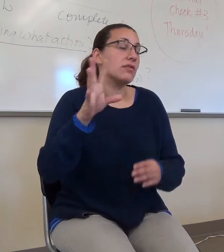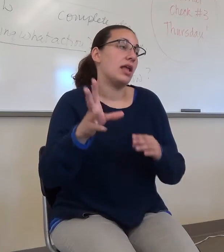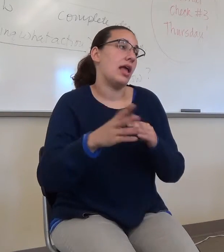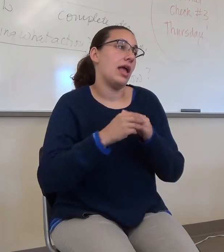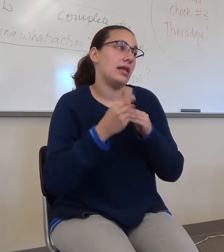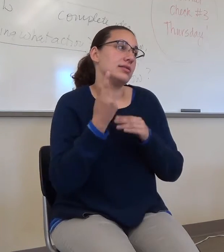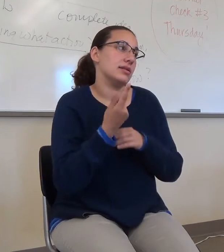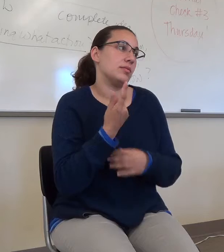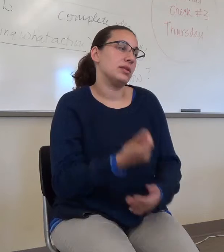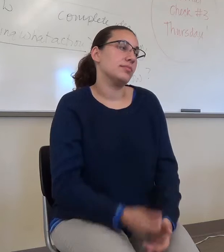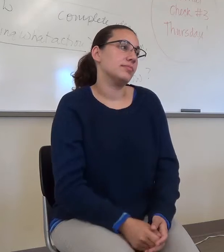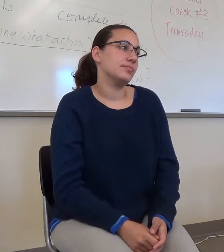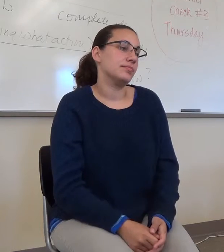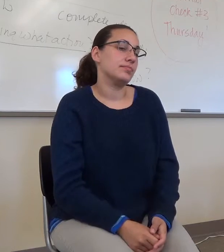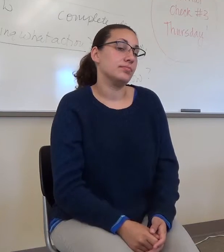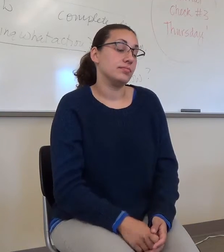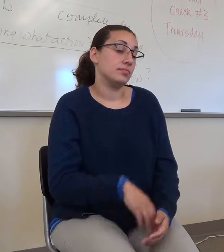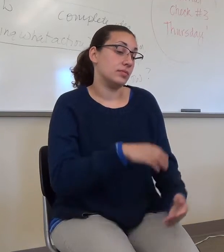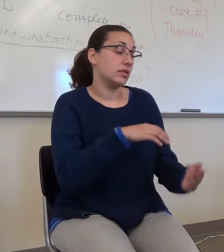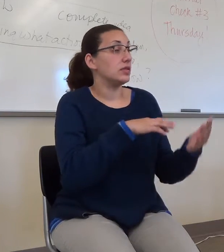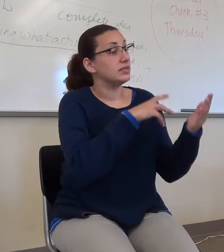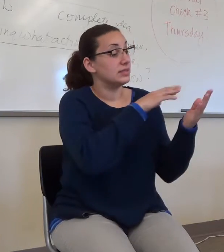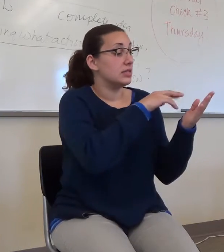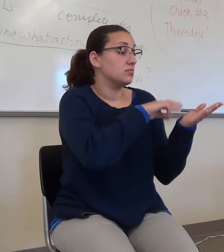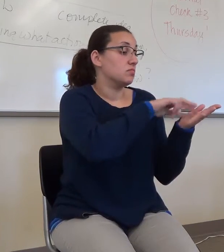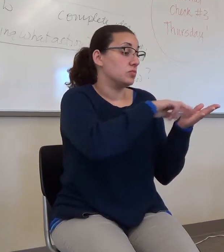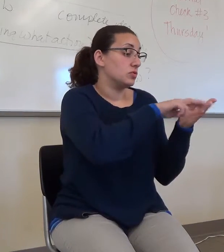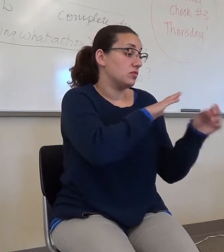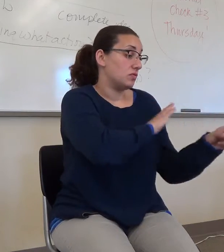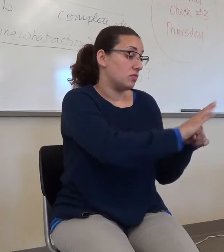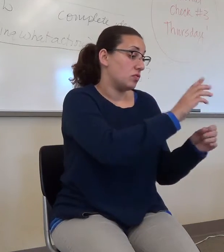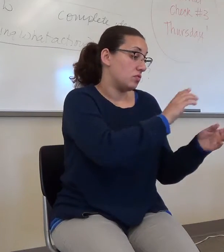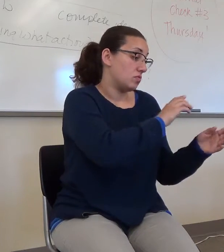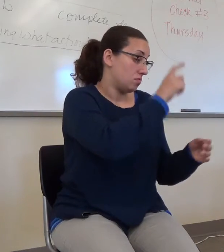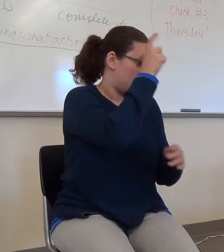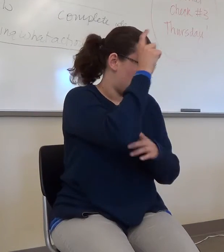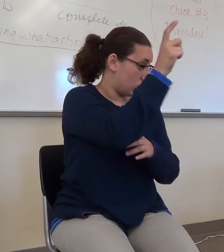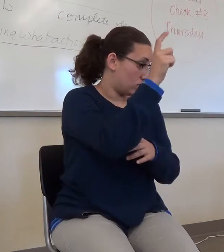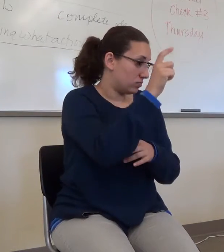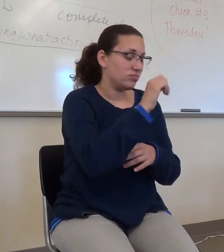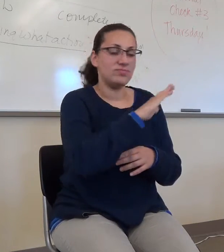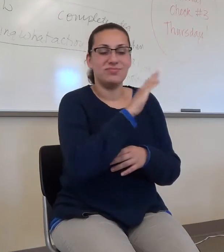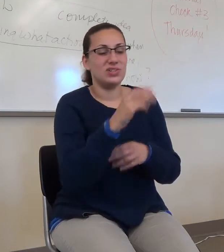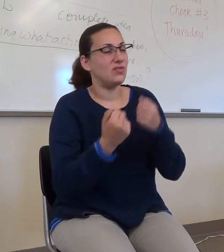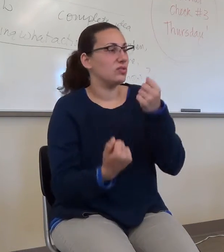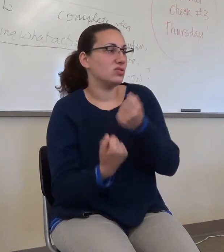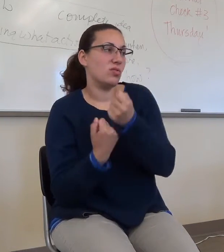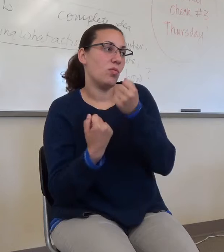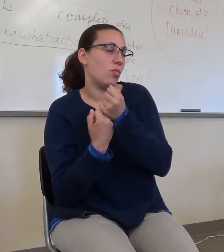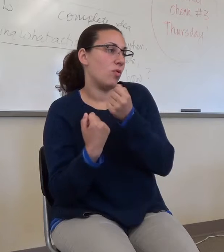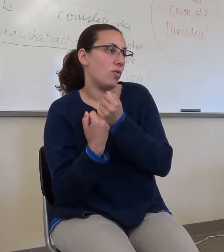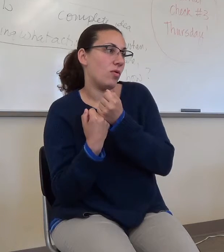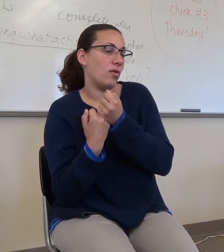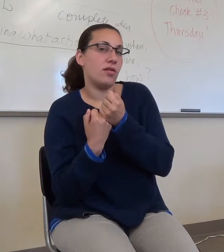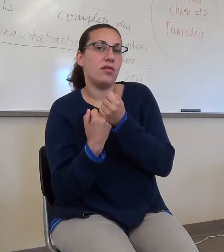Studies of the full moon effect have never supported these false